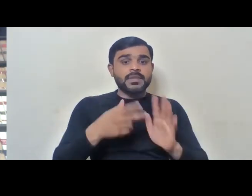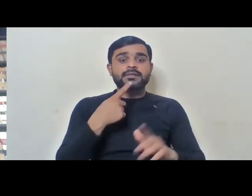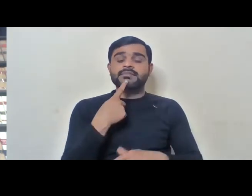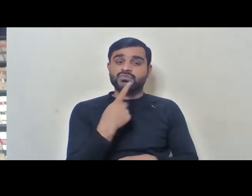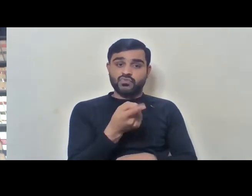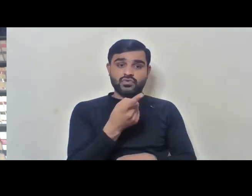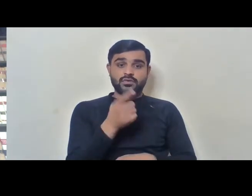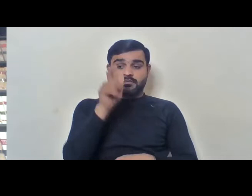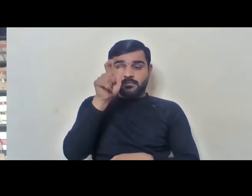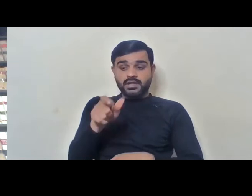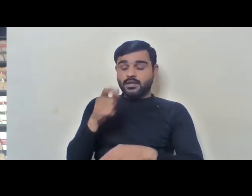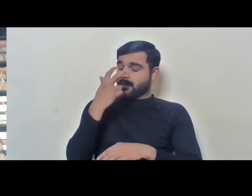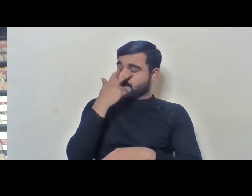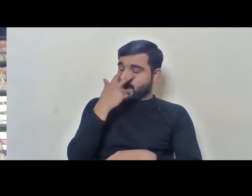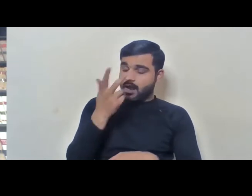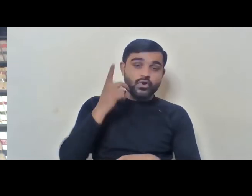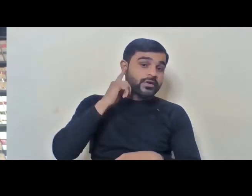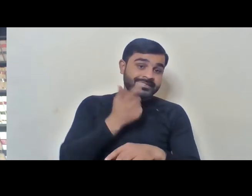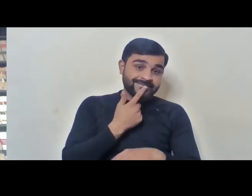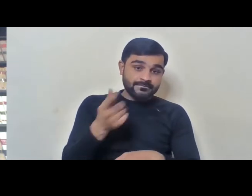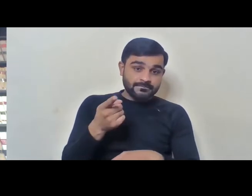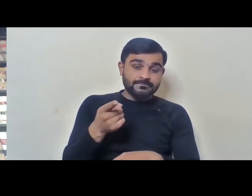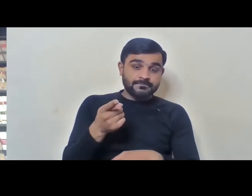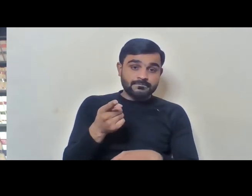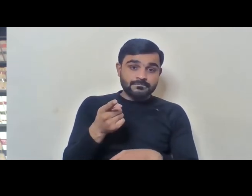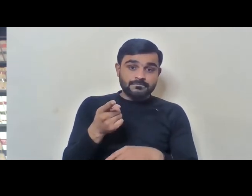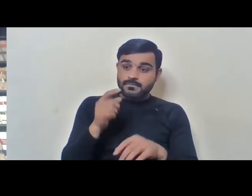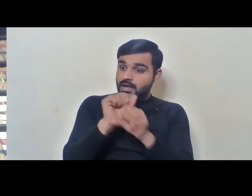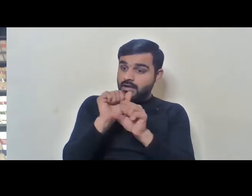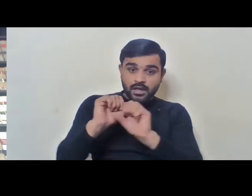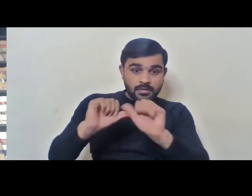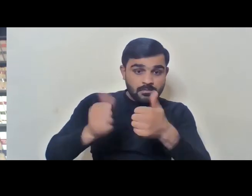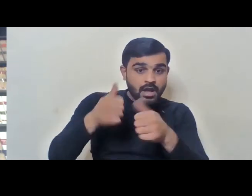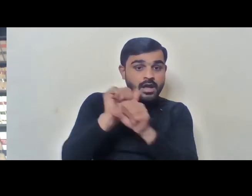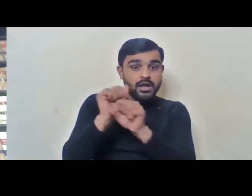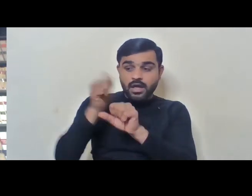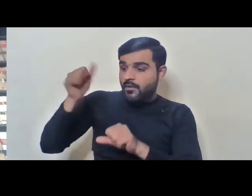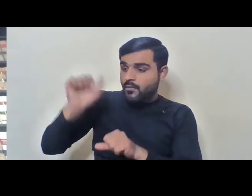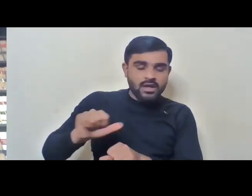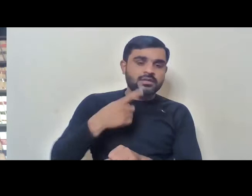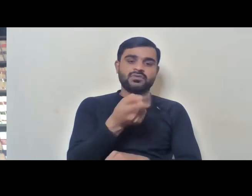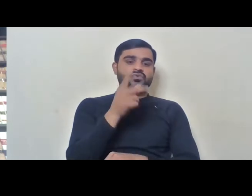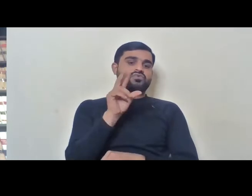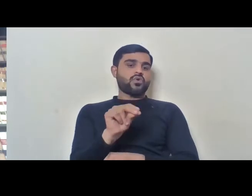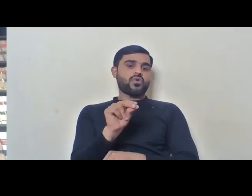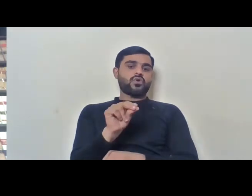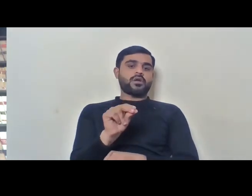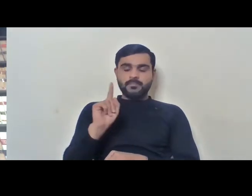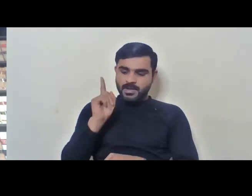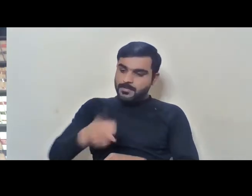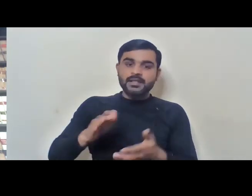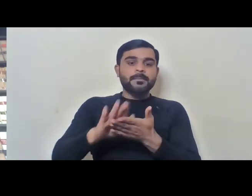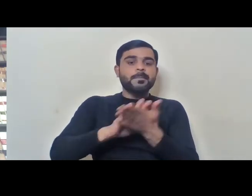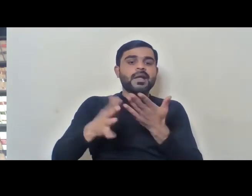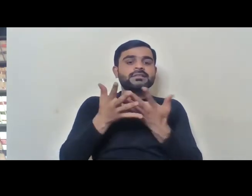a person with blindness or hearing impairment is incapable or not able to do a job of a judge, but we provide the reasonable